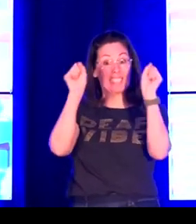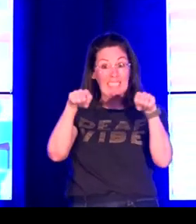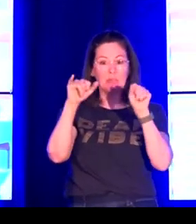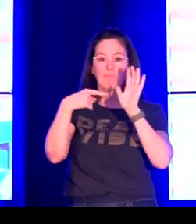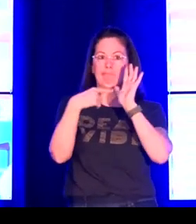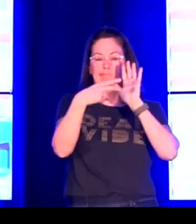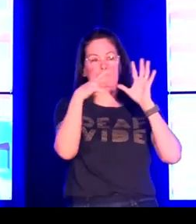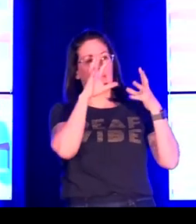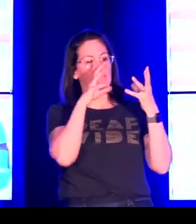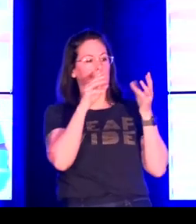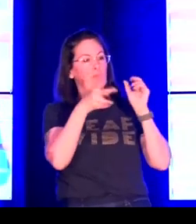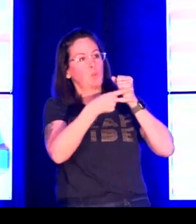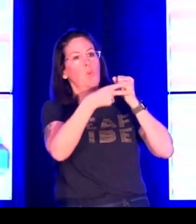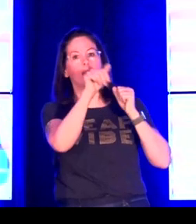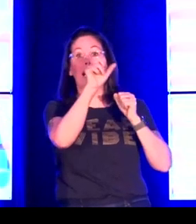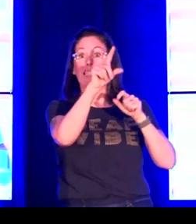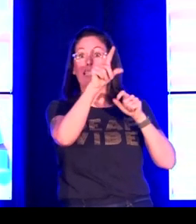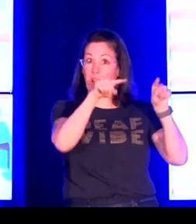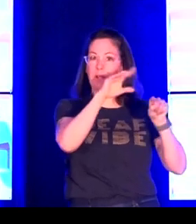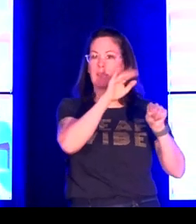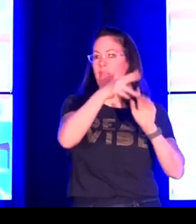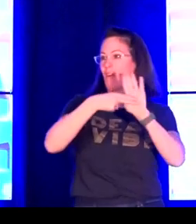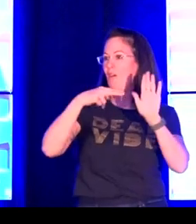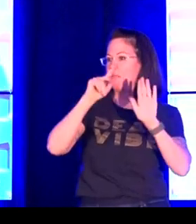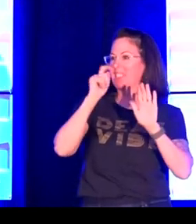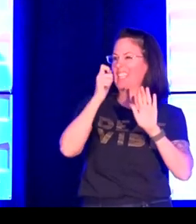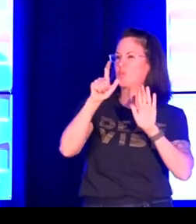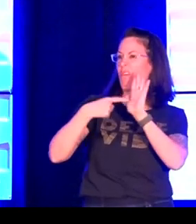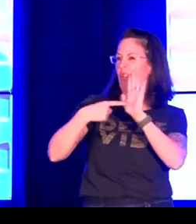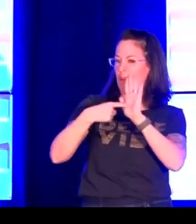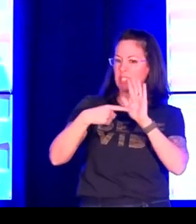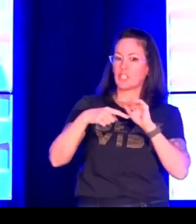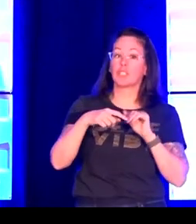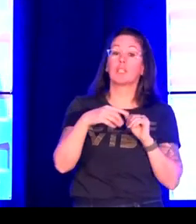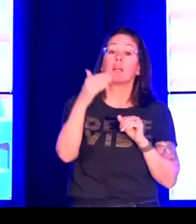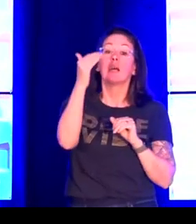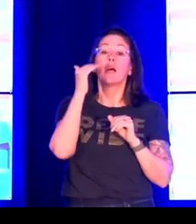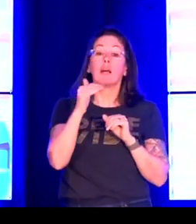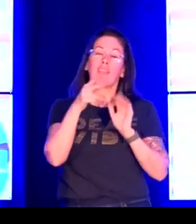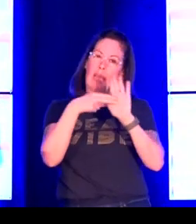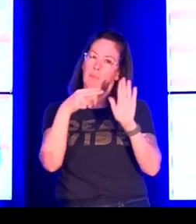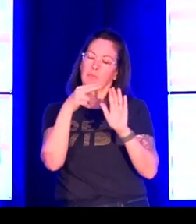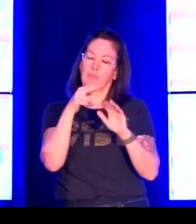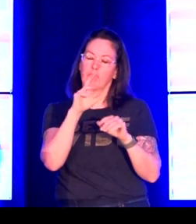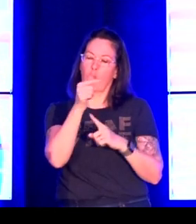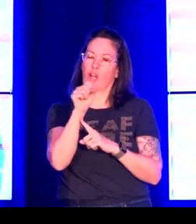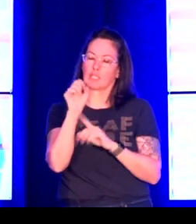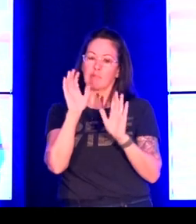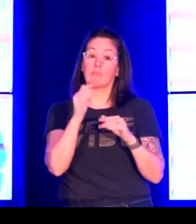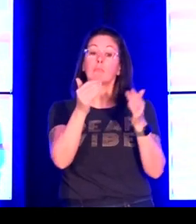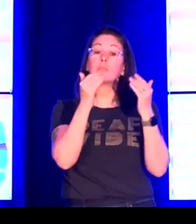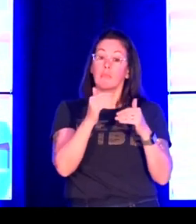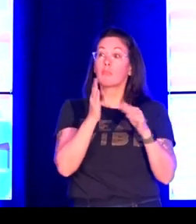this is a cloud based database that stores ASL variants so textual representations